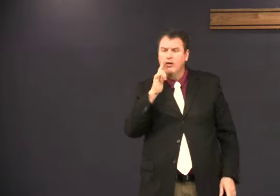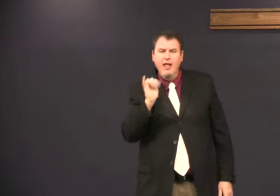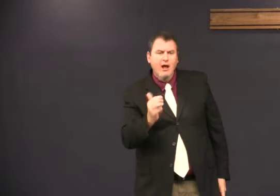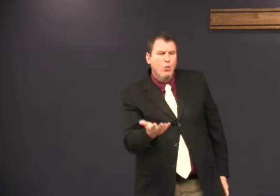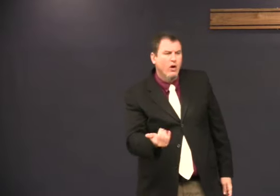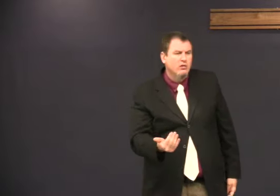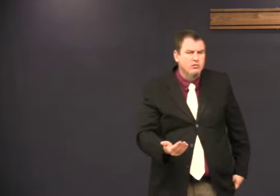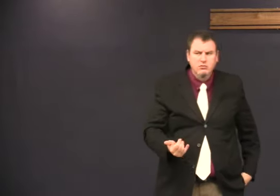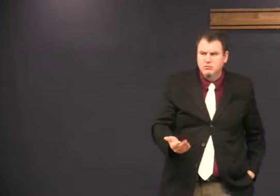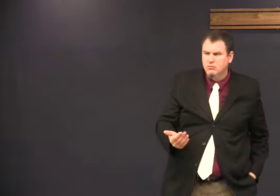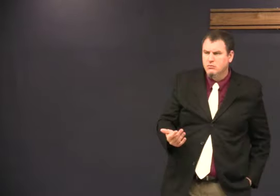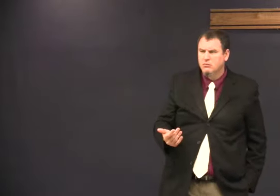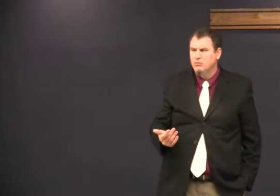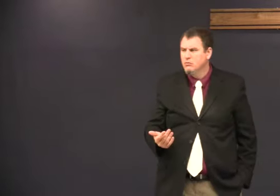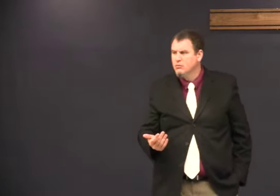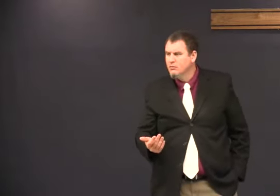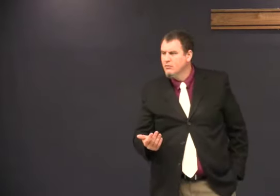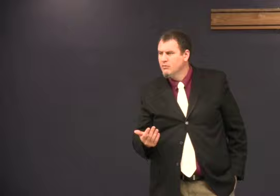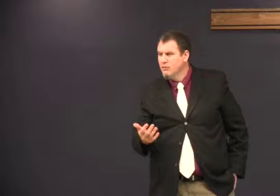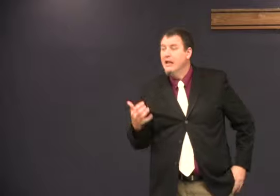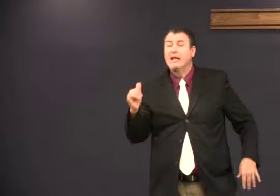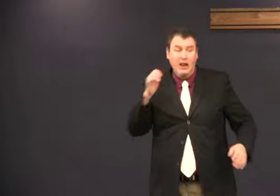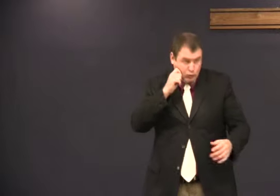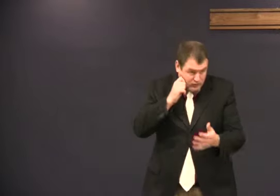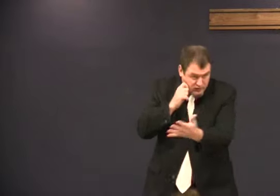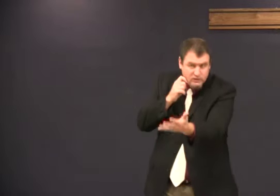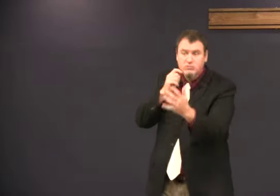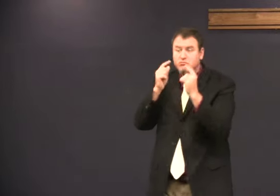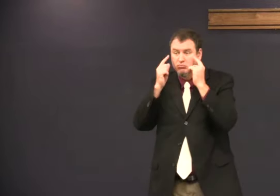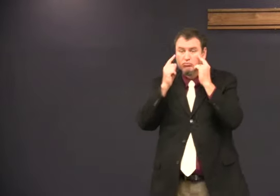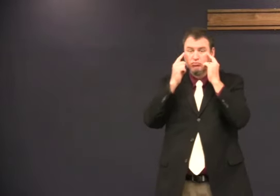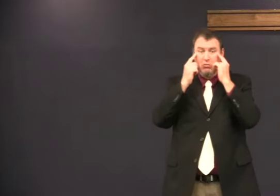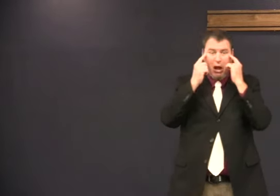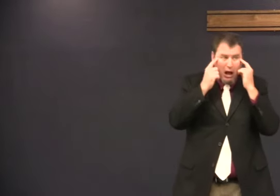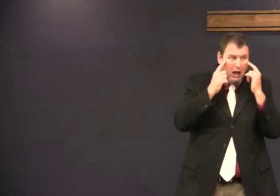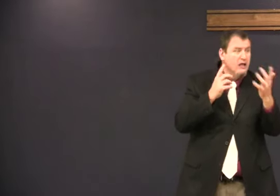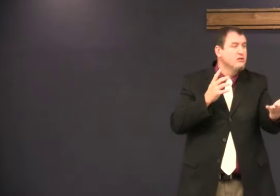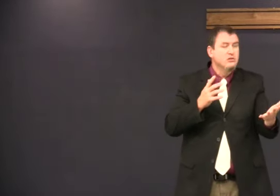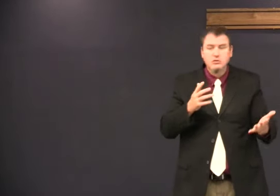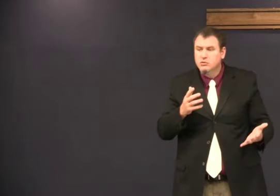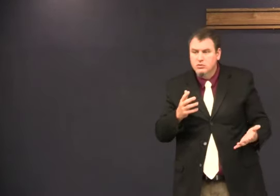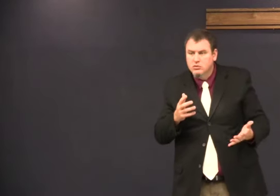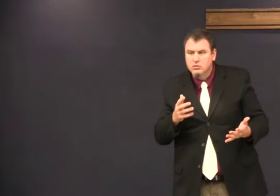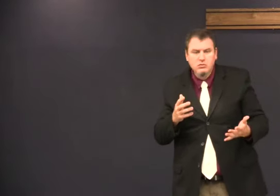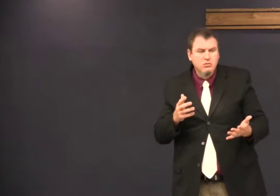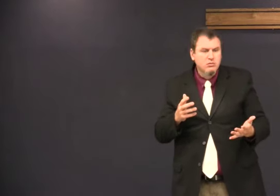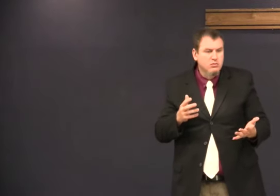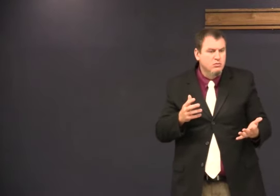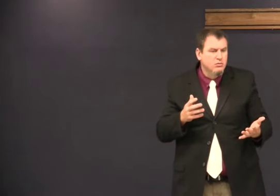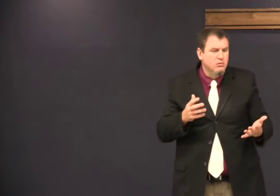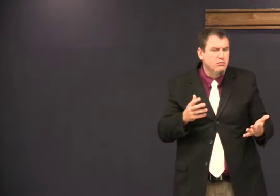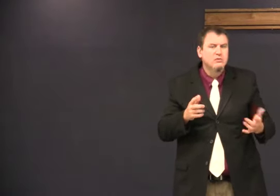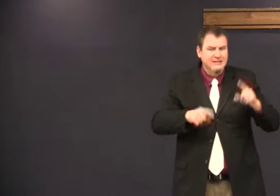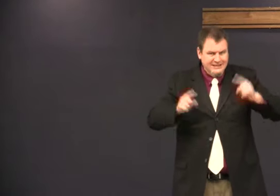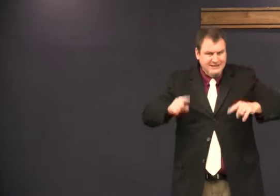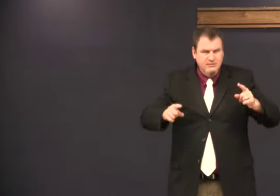what do Japanese people use with a white? They have yellowish skin. They have